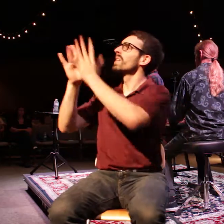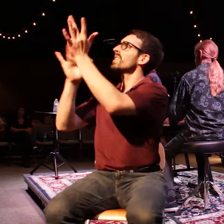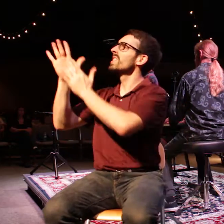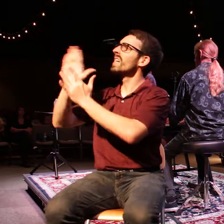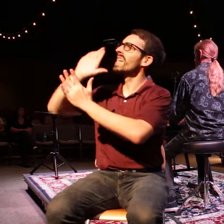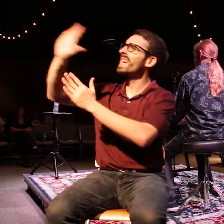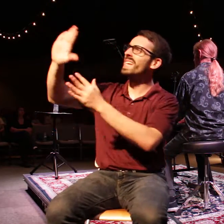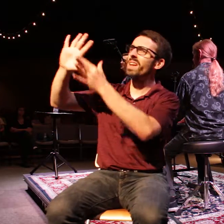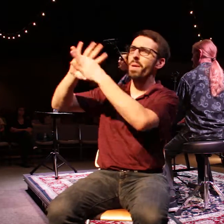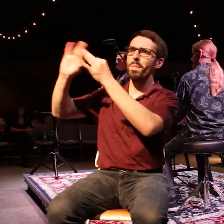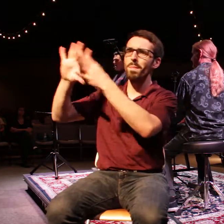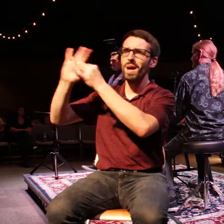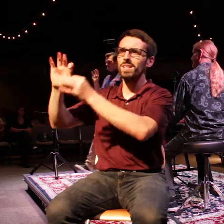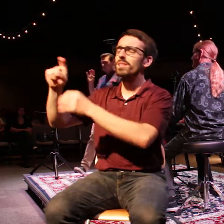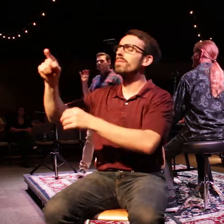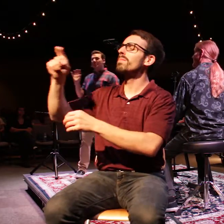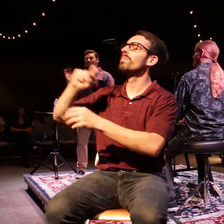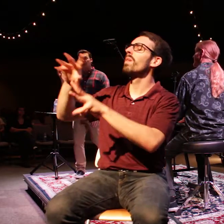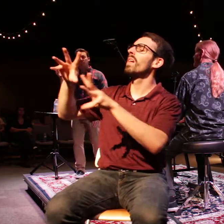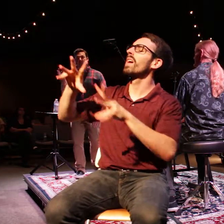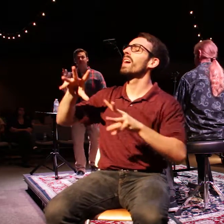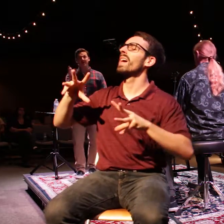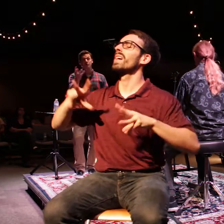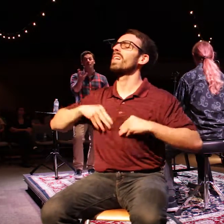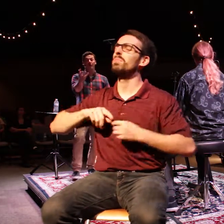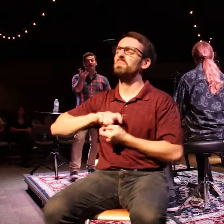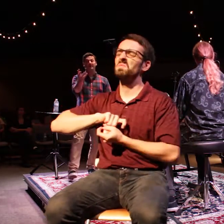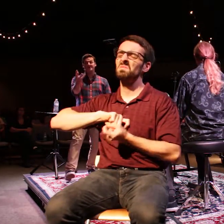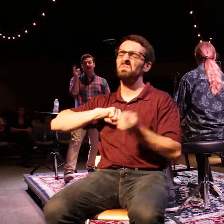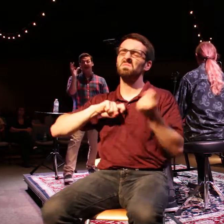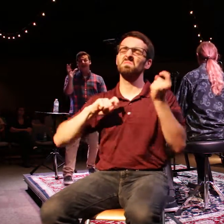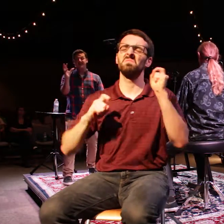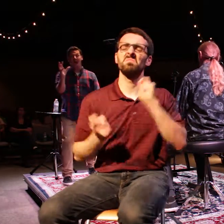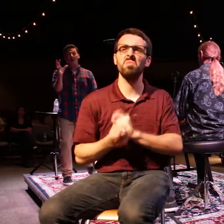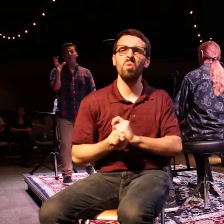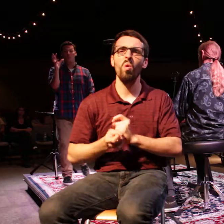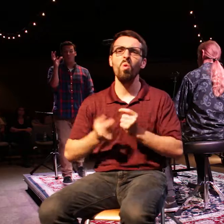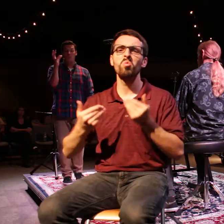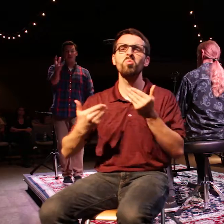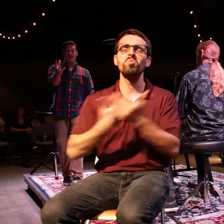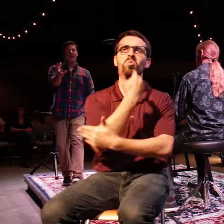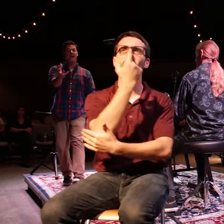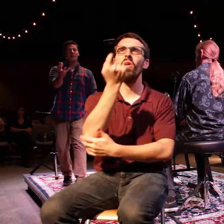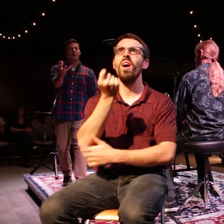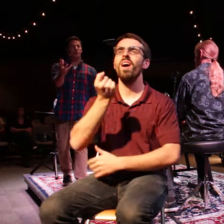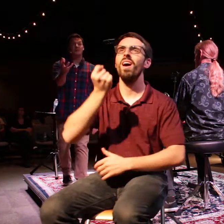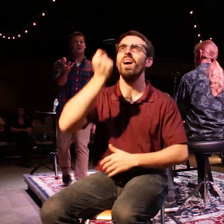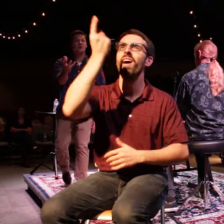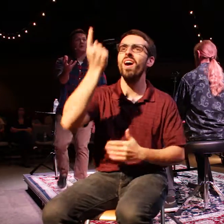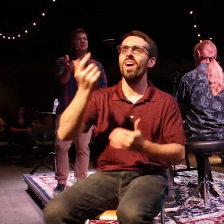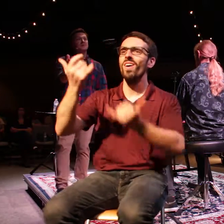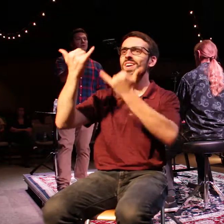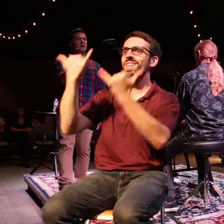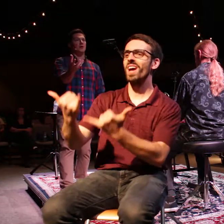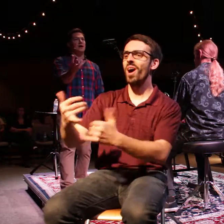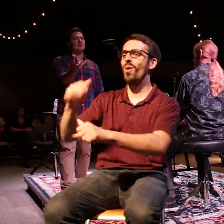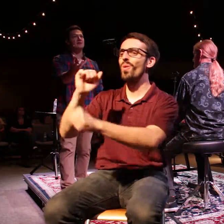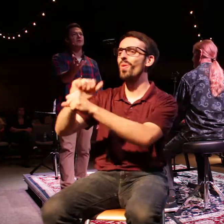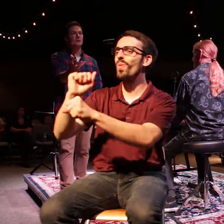you. begins to change you. And so you turn with that new awareness and now the way you engage your work is your work is no longer about you.